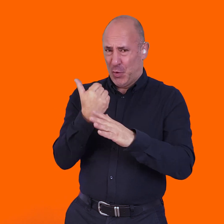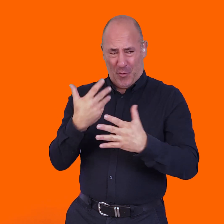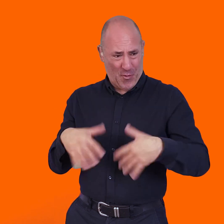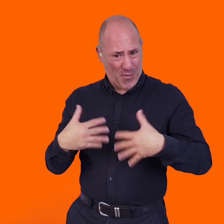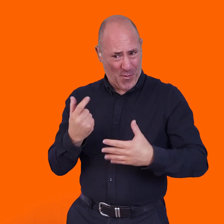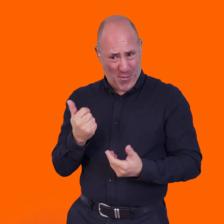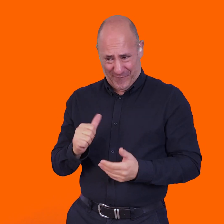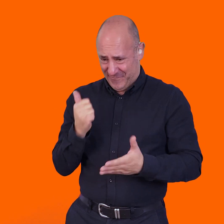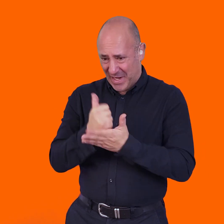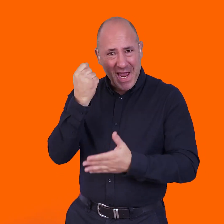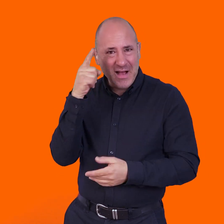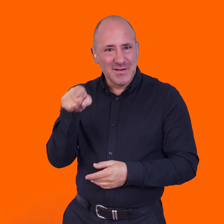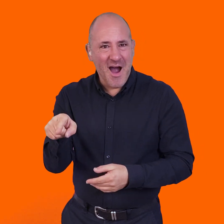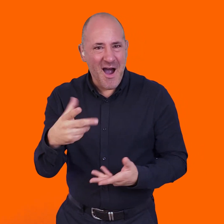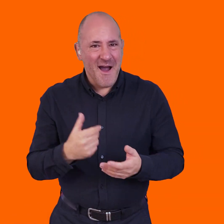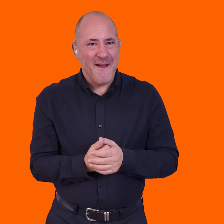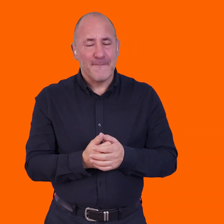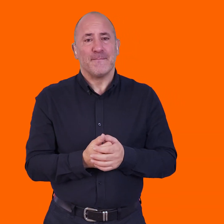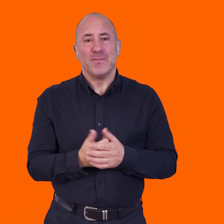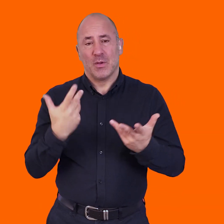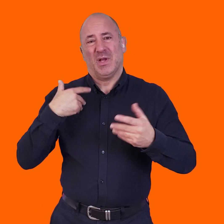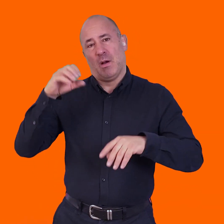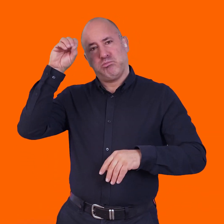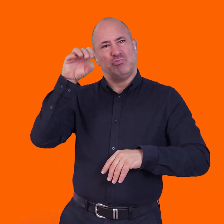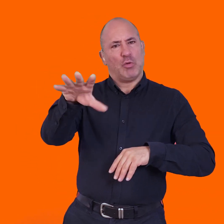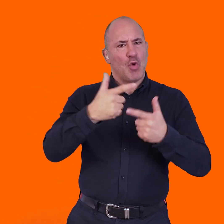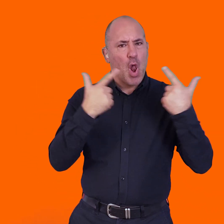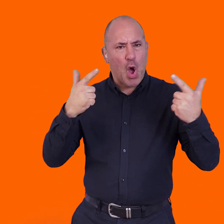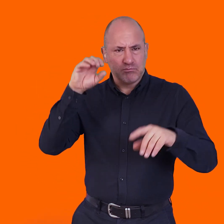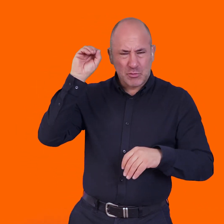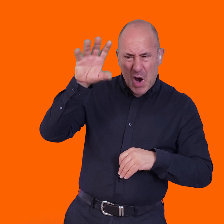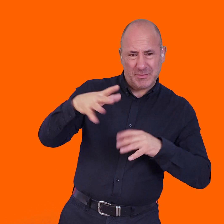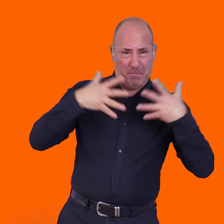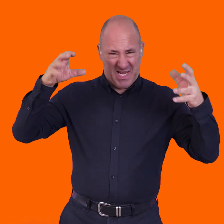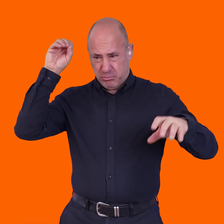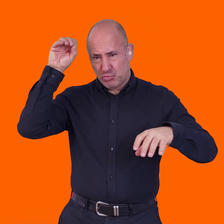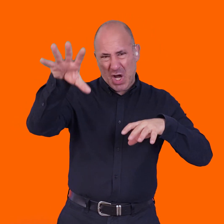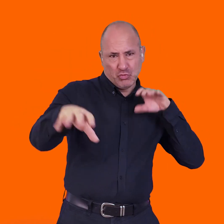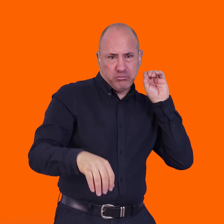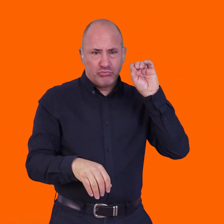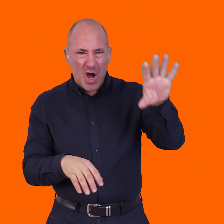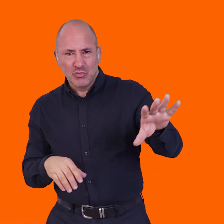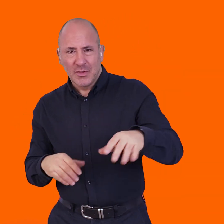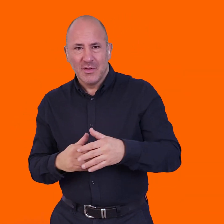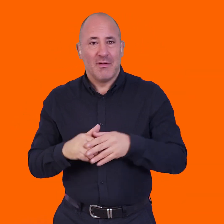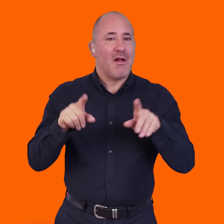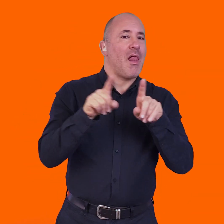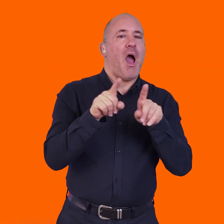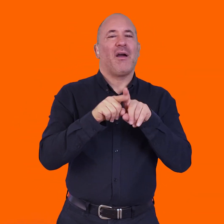and quite funky idea. We use production a lot. We we do a lot of big scale